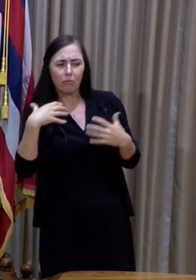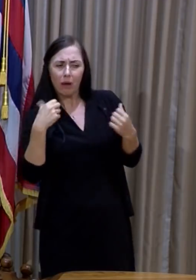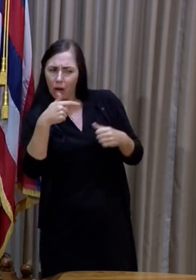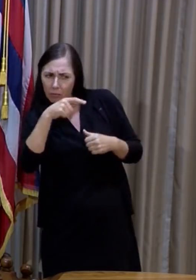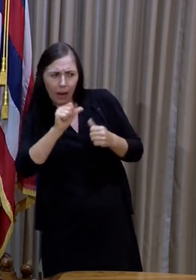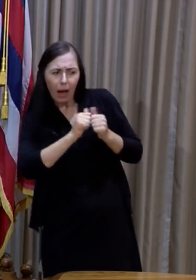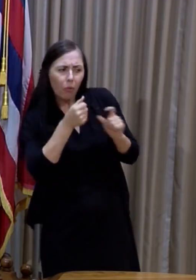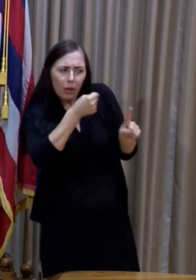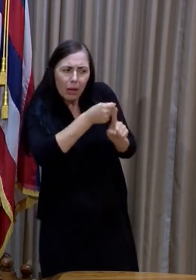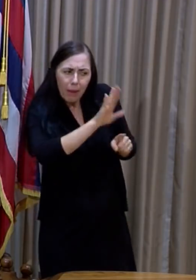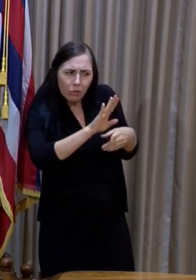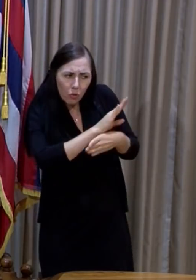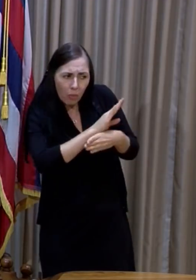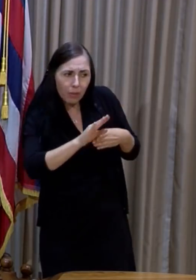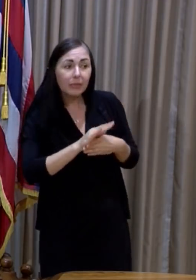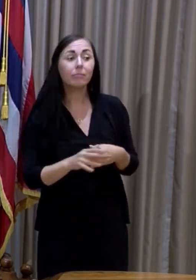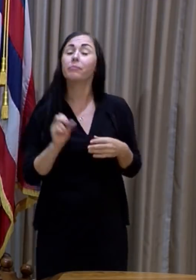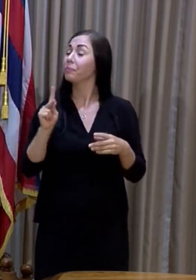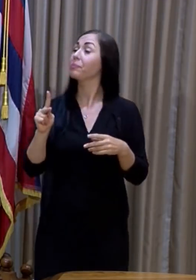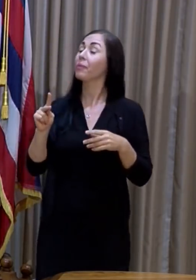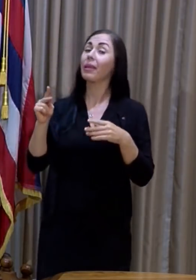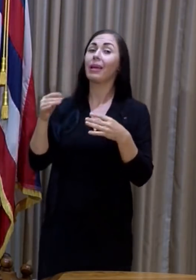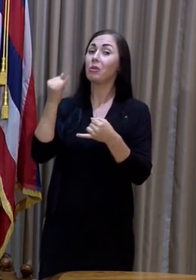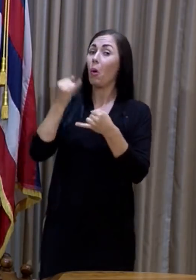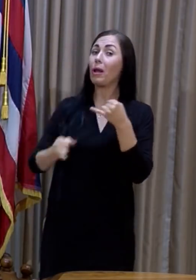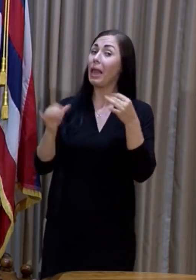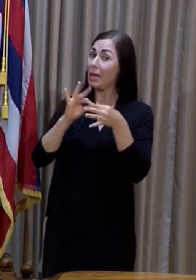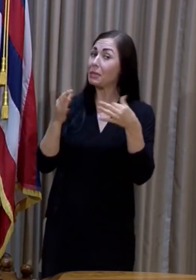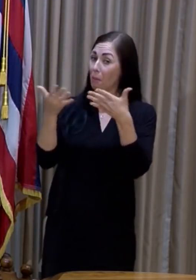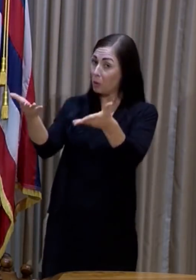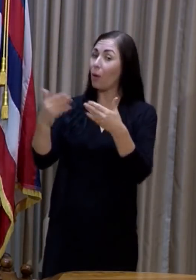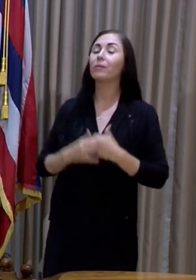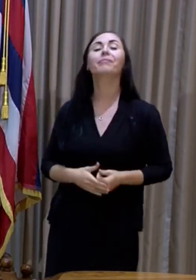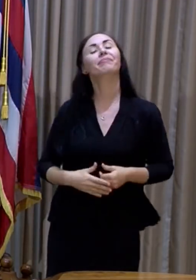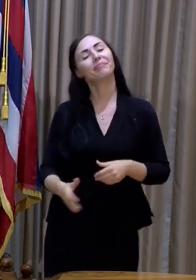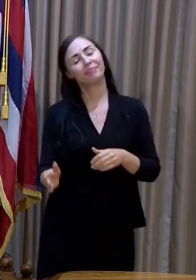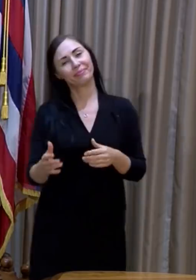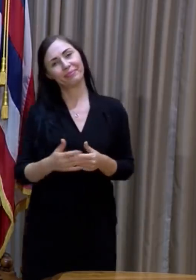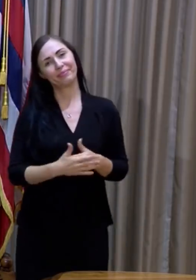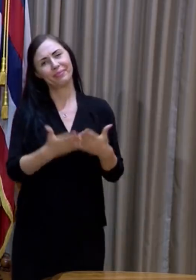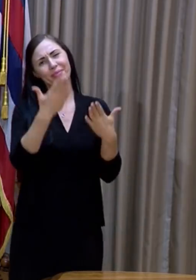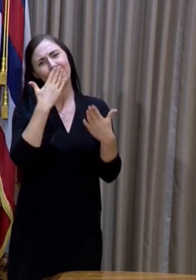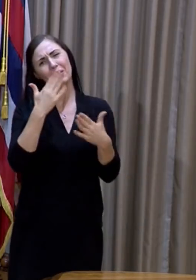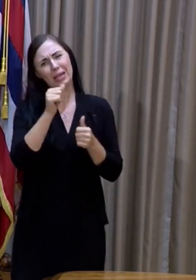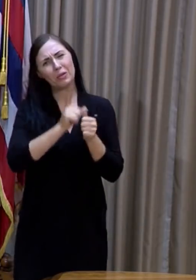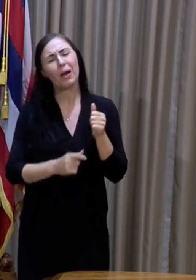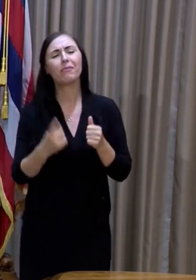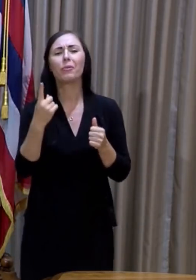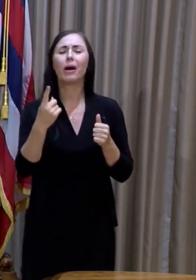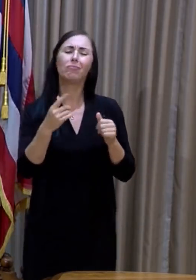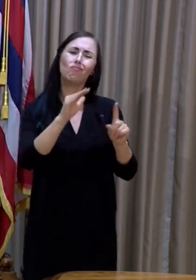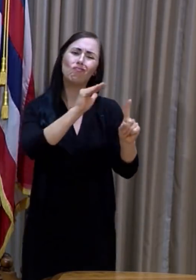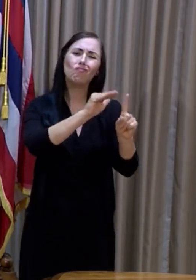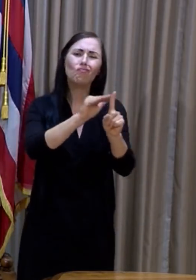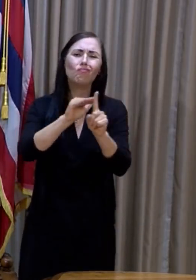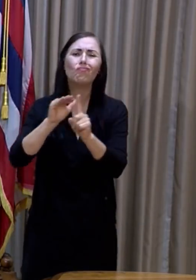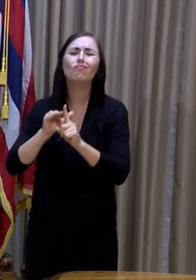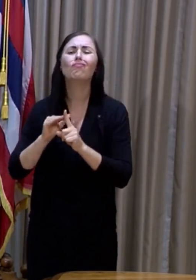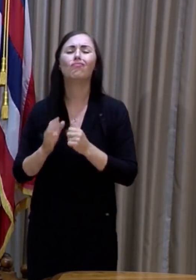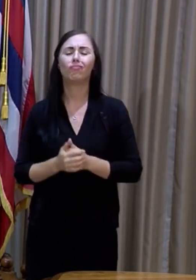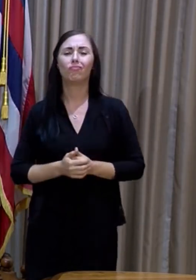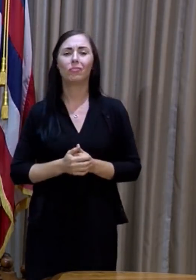businesses. All right, Governor, you're closing remarks. I just really wanted to thank everyone and remind everyone that